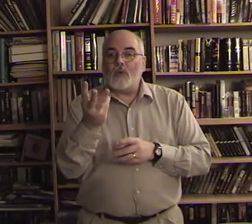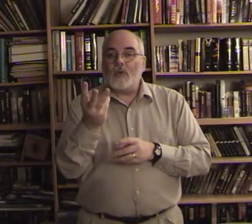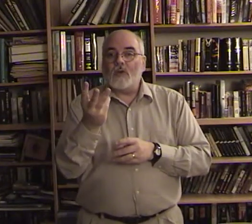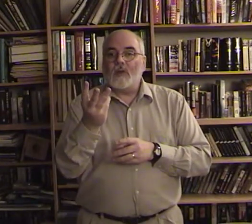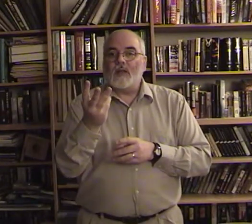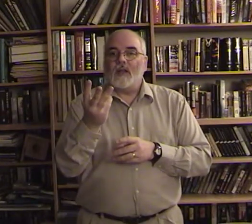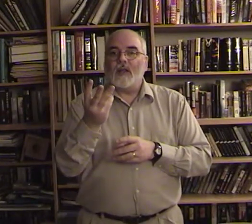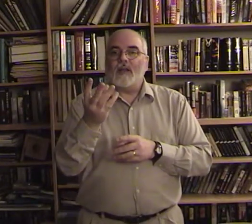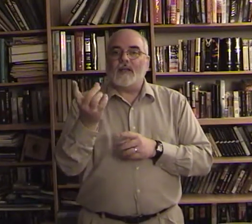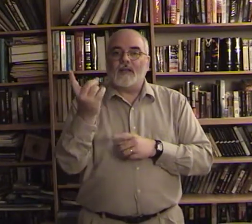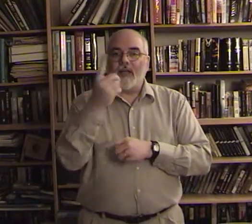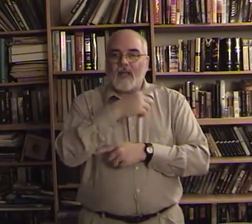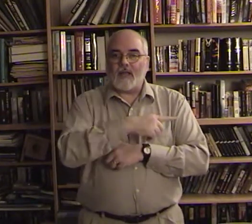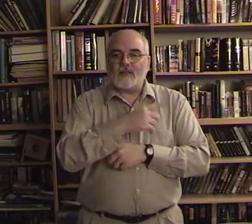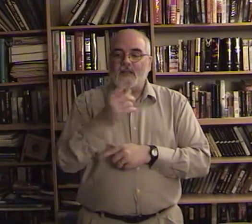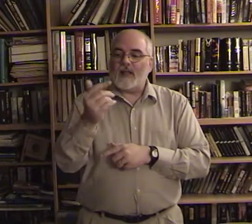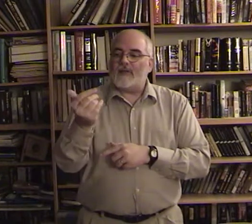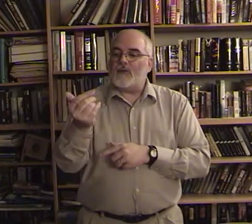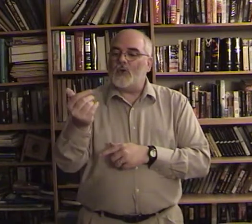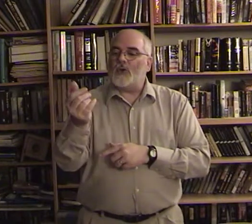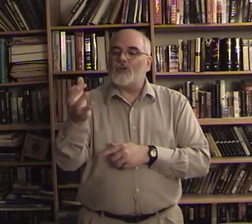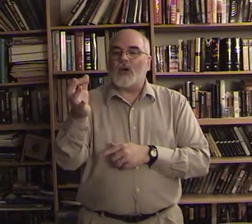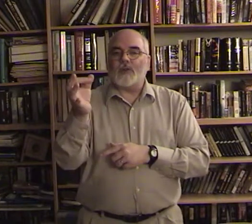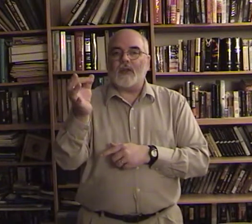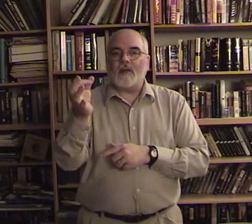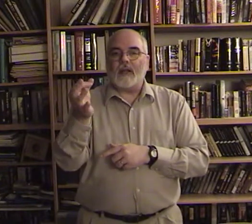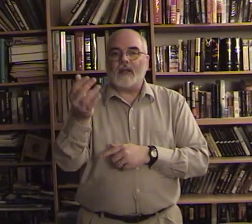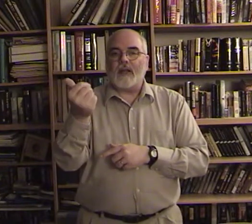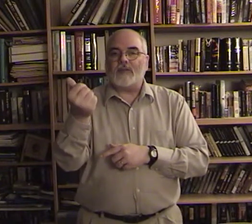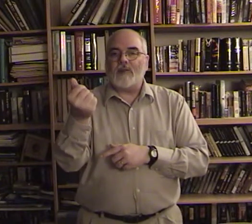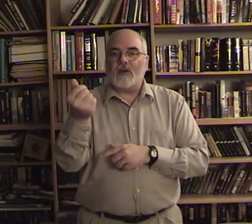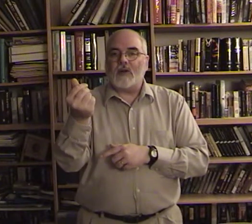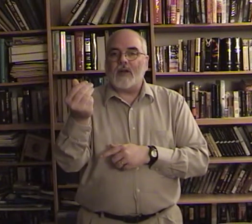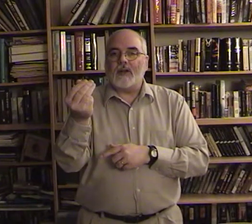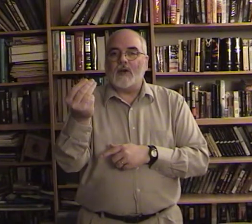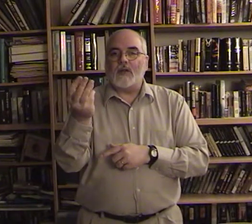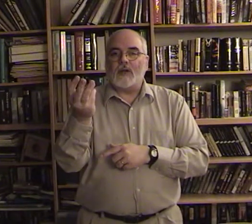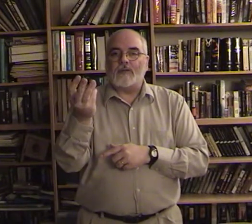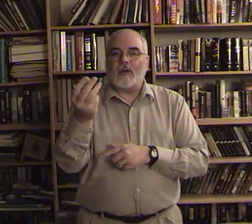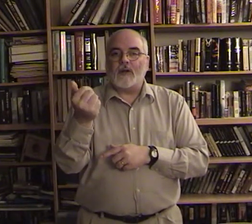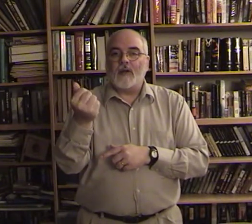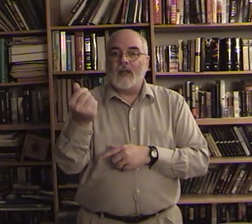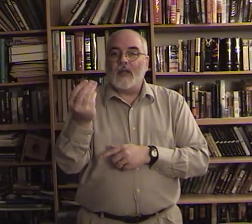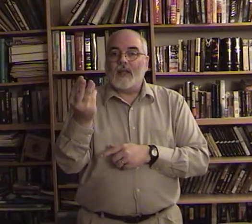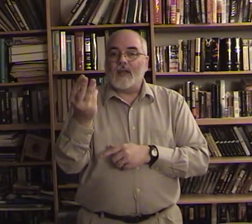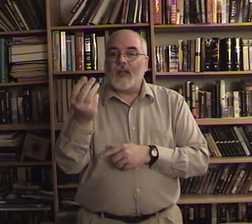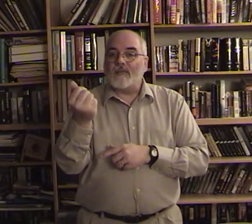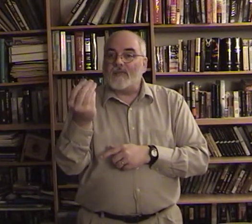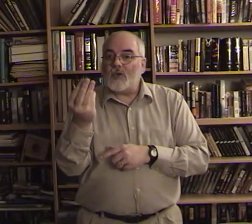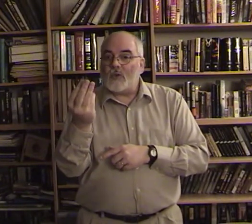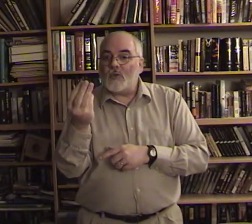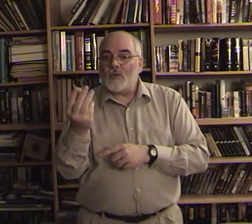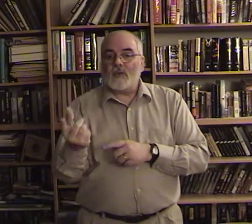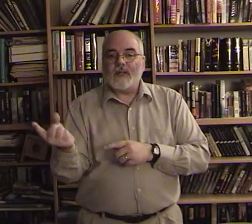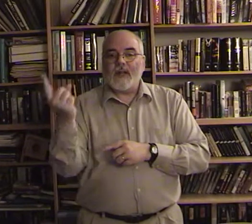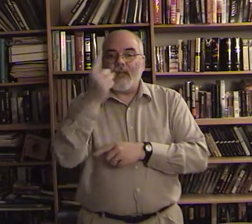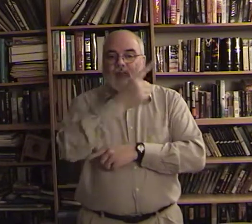days a few you start with the index finger and you go to the little finger in a few days